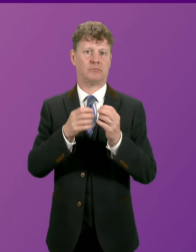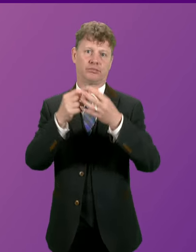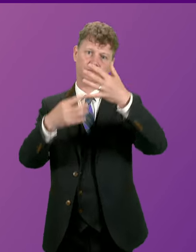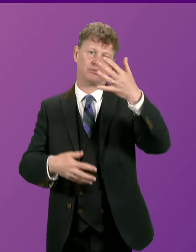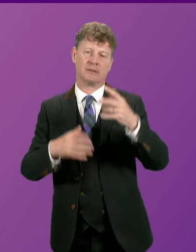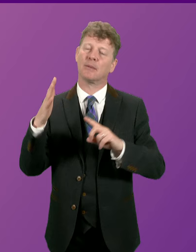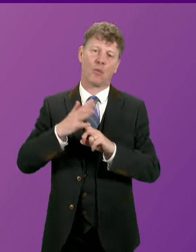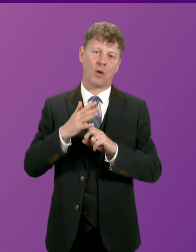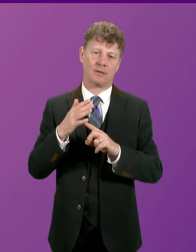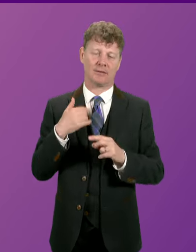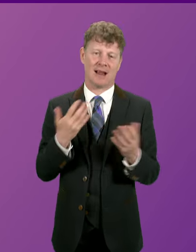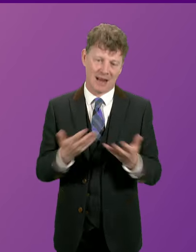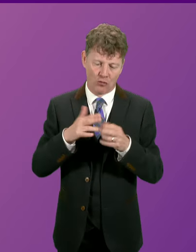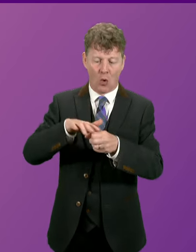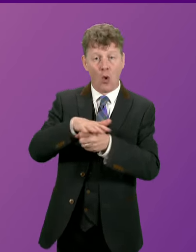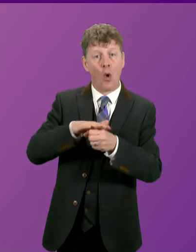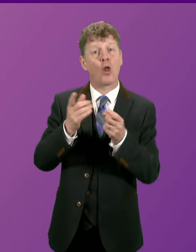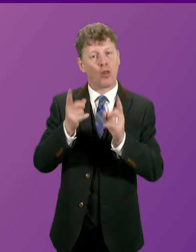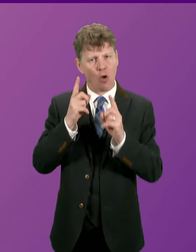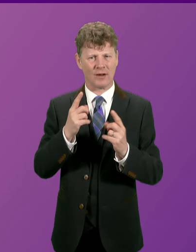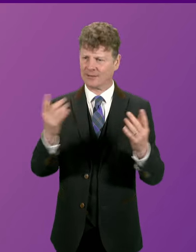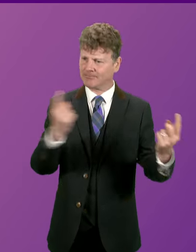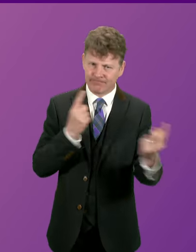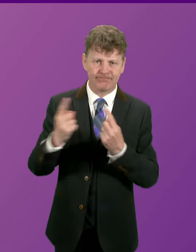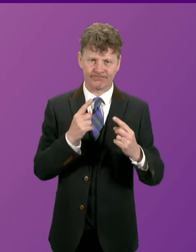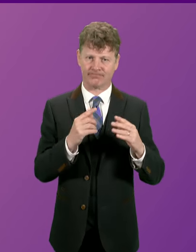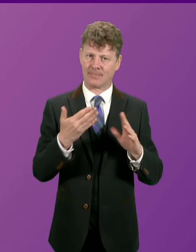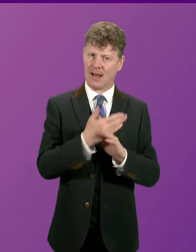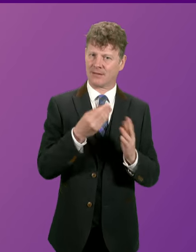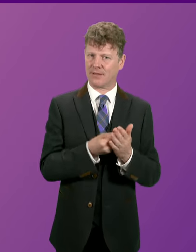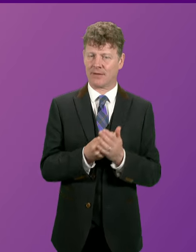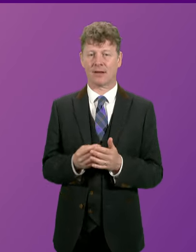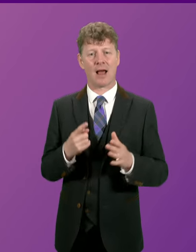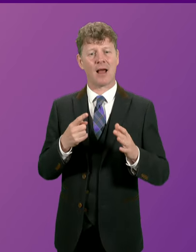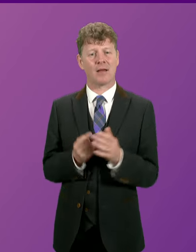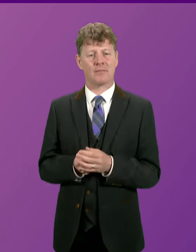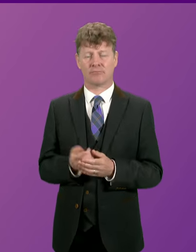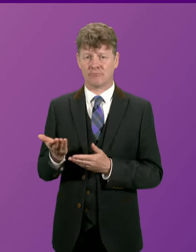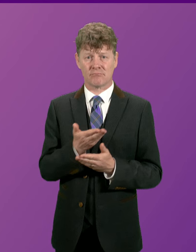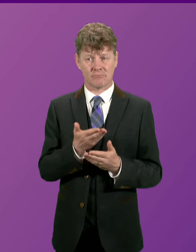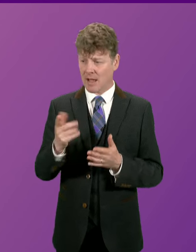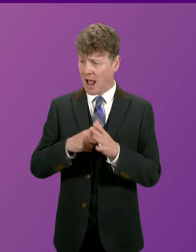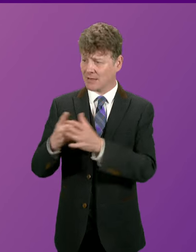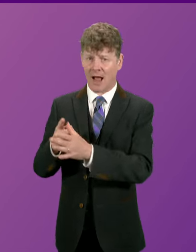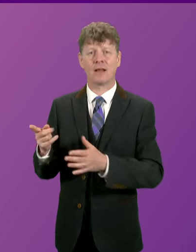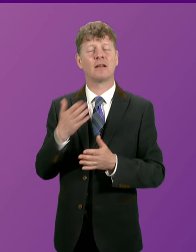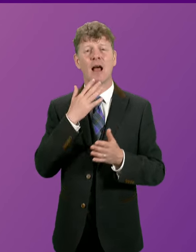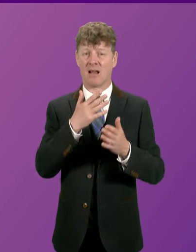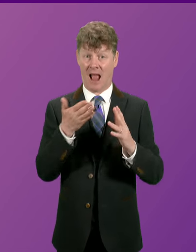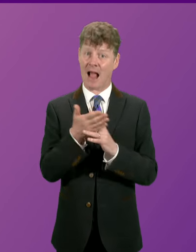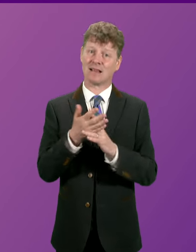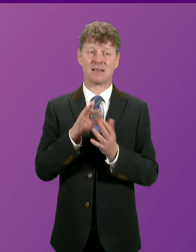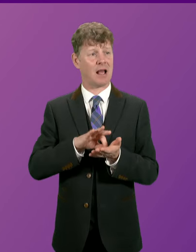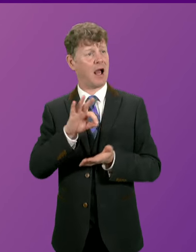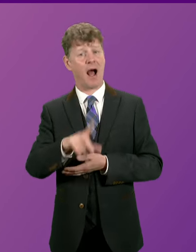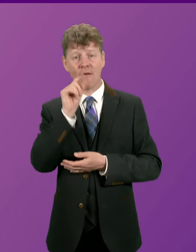measures that will address these issues. Alster Allen. Access to affordable housing remains one of the key factors